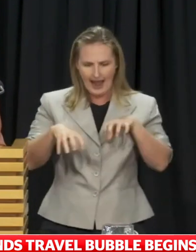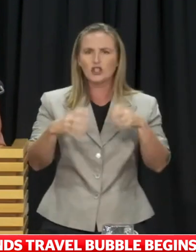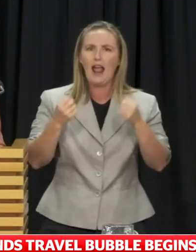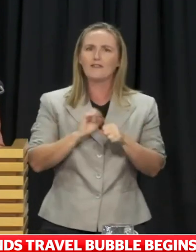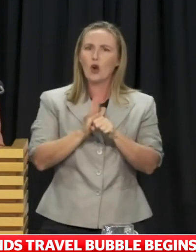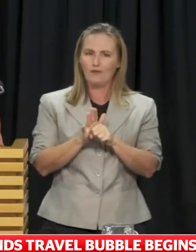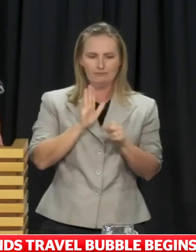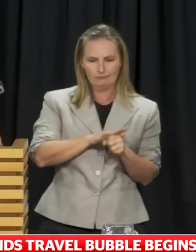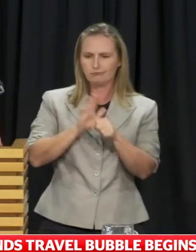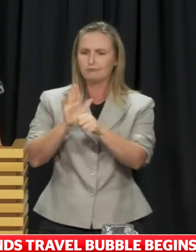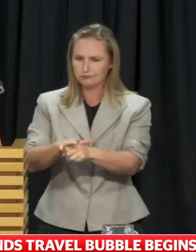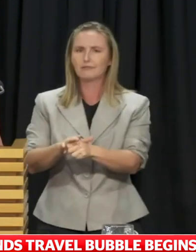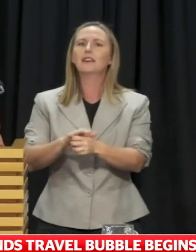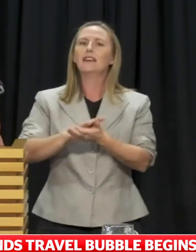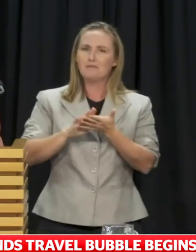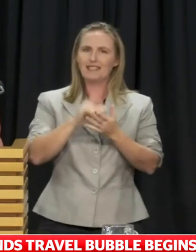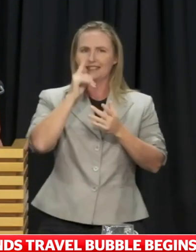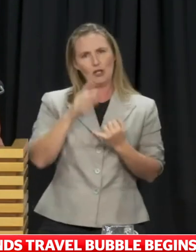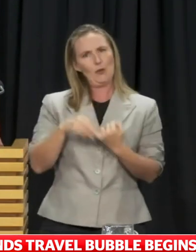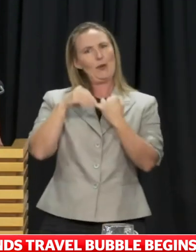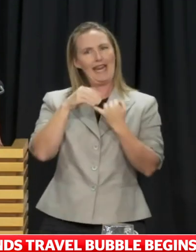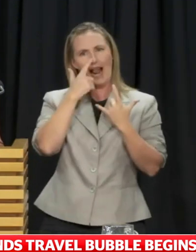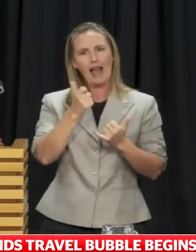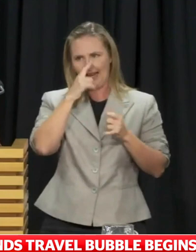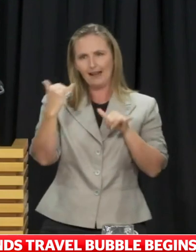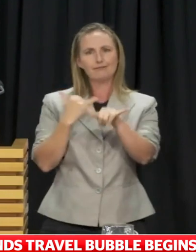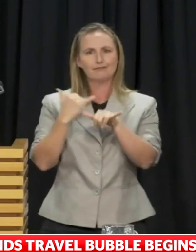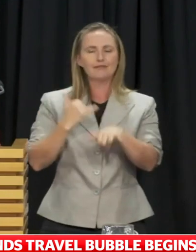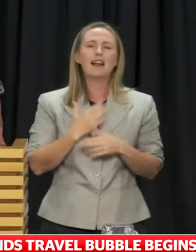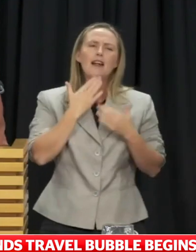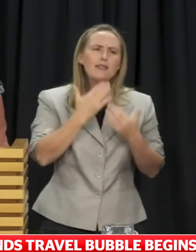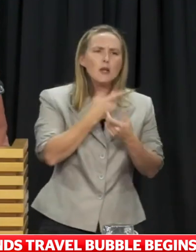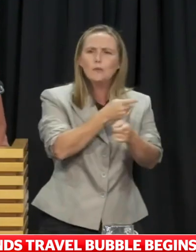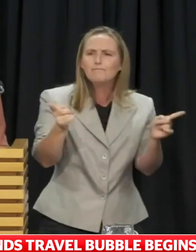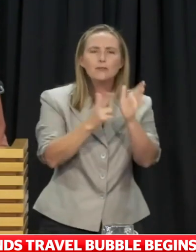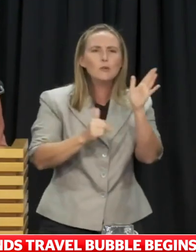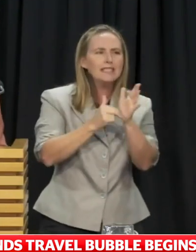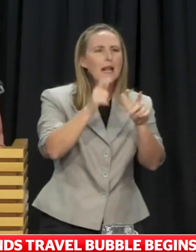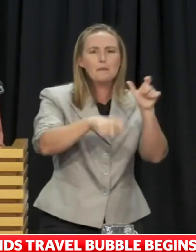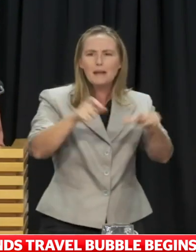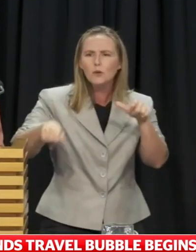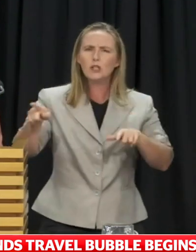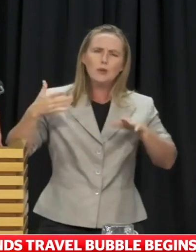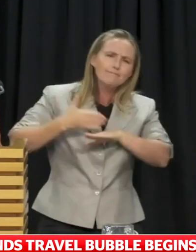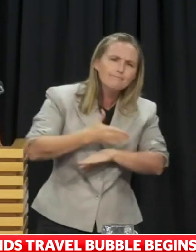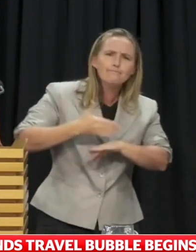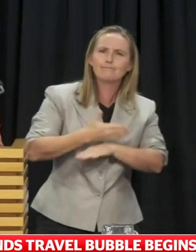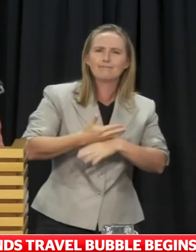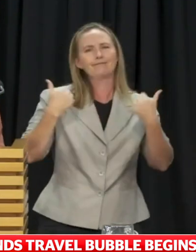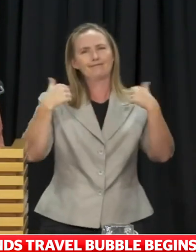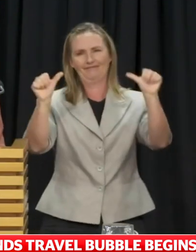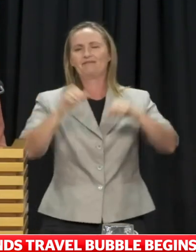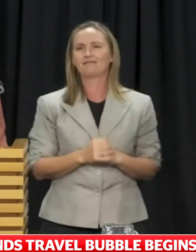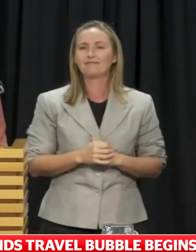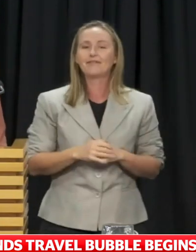significant for many people, and I'd like to once more take the chance to thank every New Zealander for helping make it possible, and of course, everyone in the